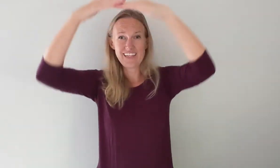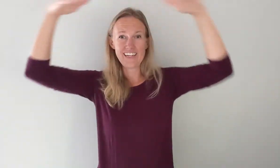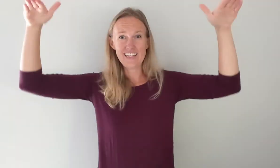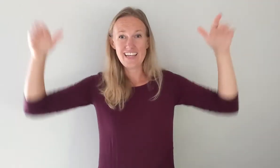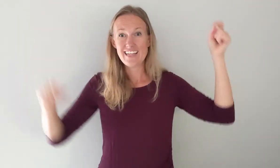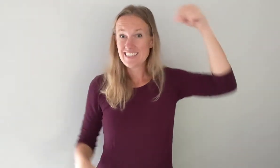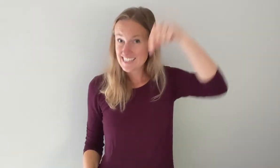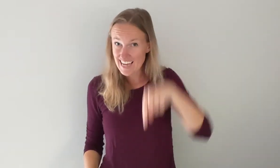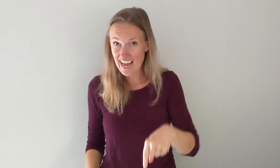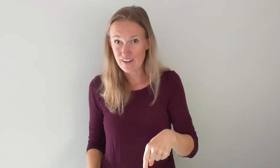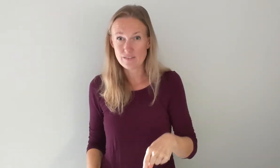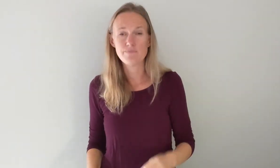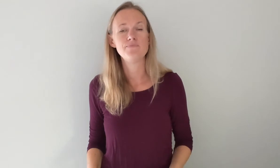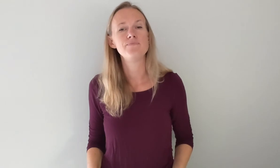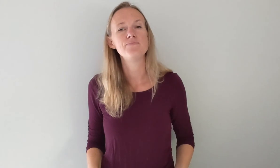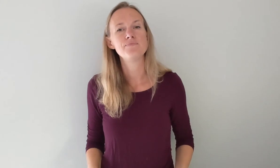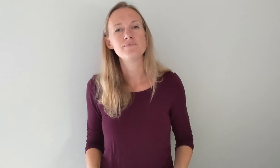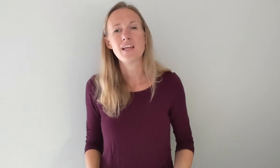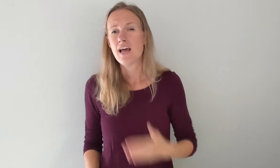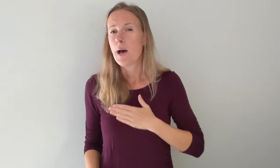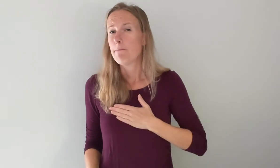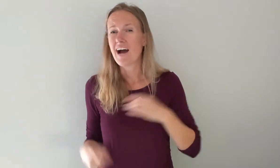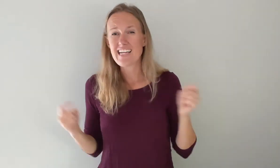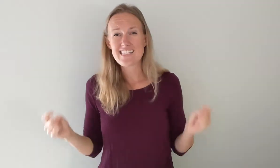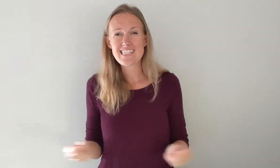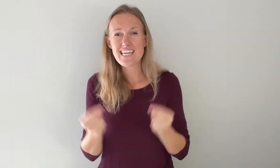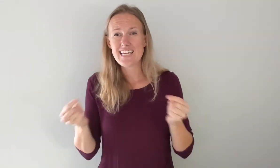down my sin